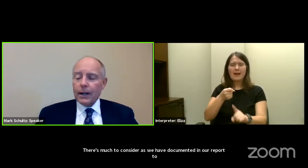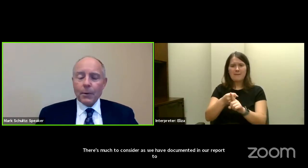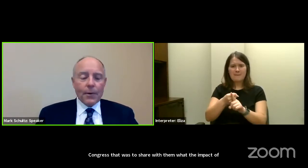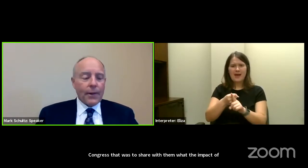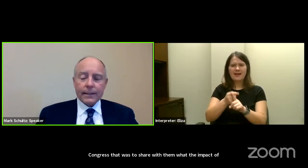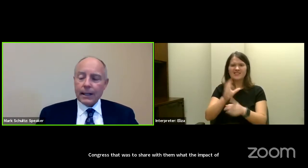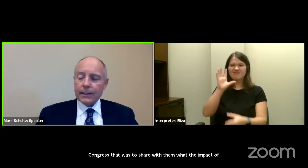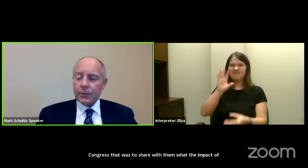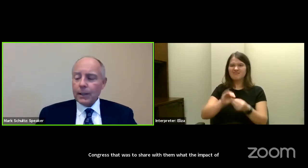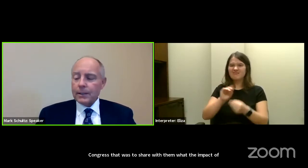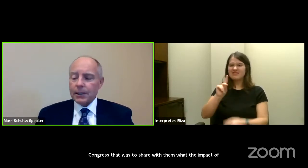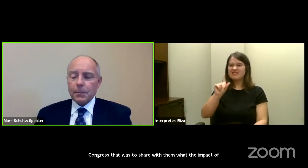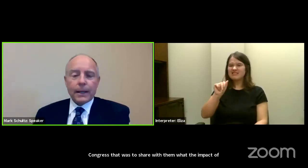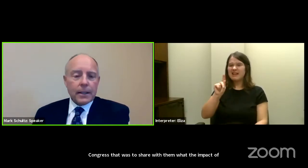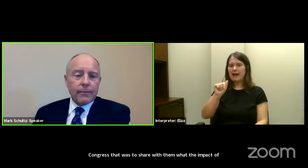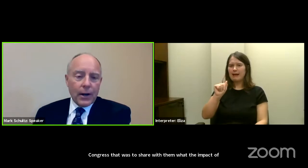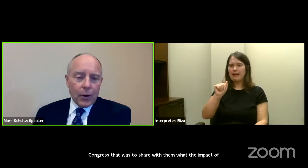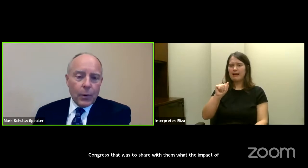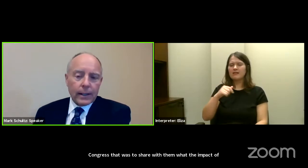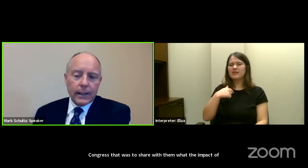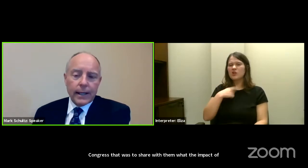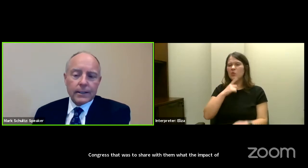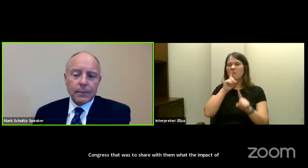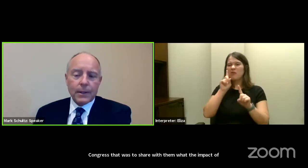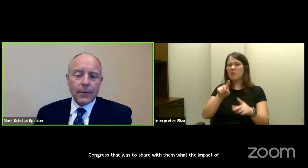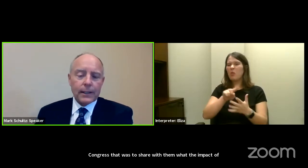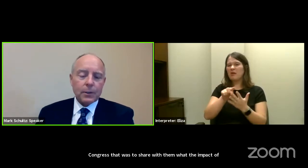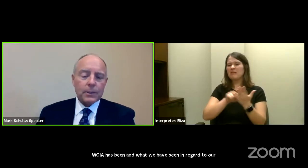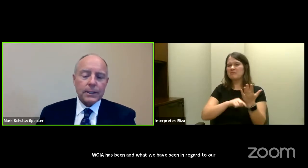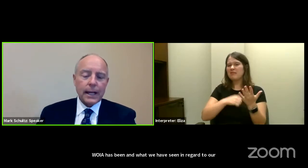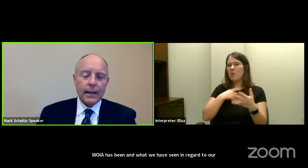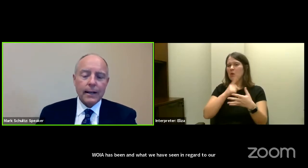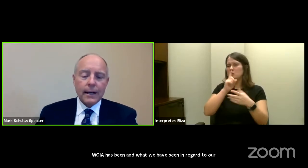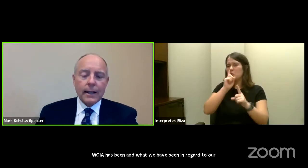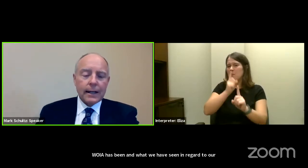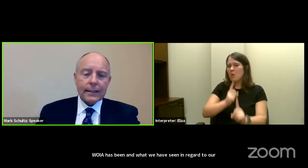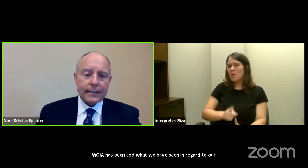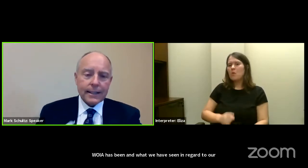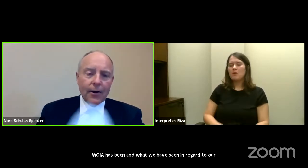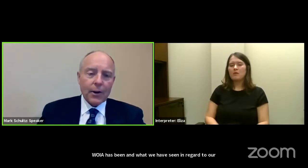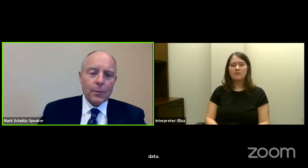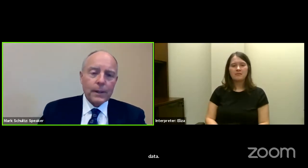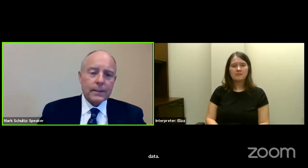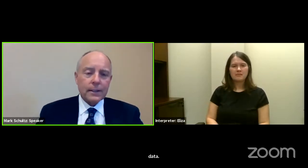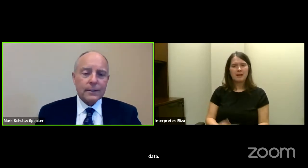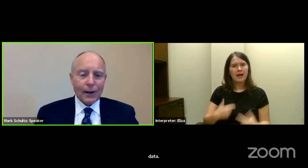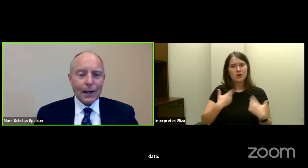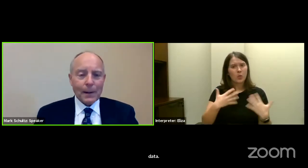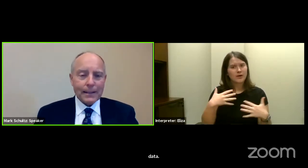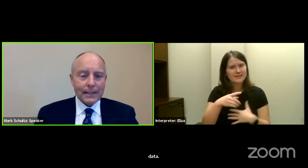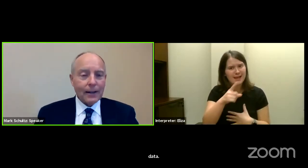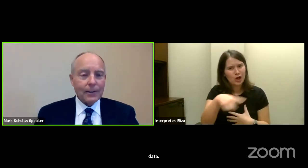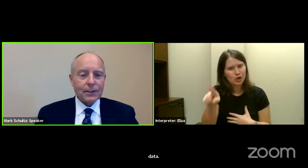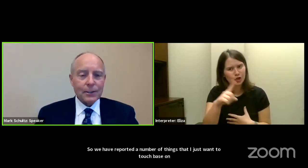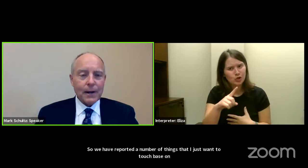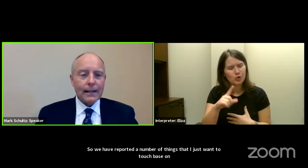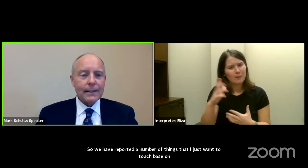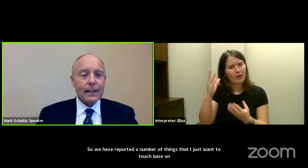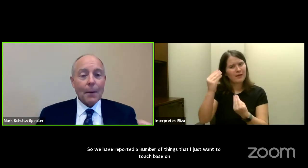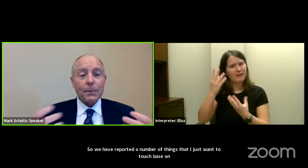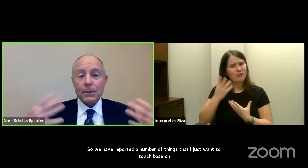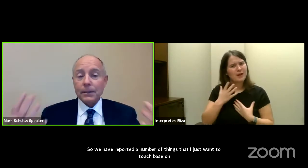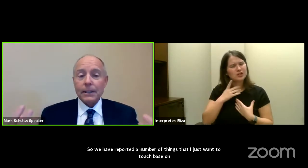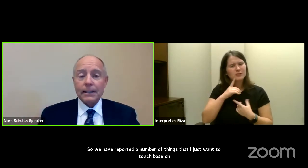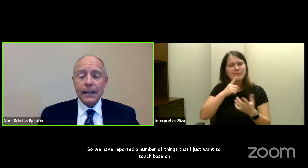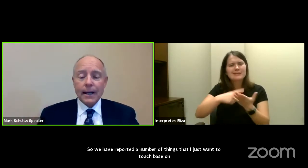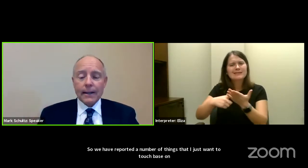reported a number of things that I just want to touch base on very quickly and some of the things that we're seeing, not to scare you, but to talk about the challenges, right,